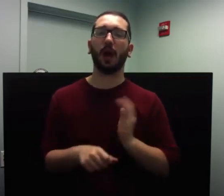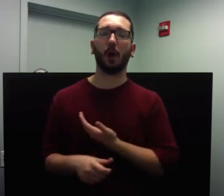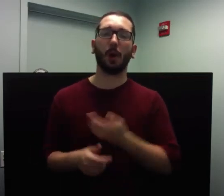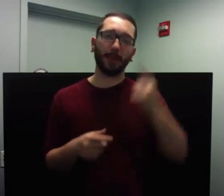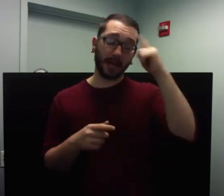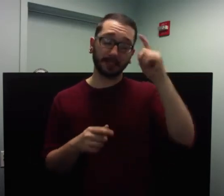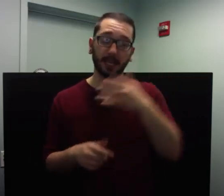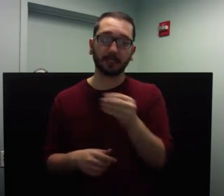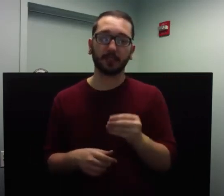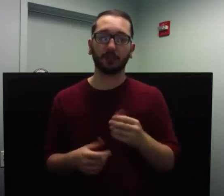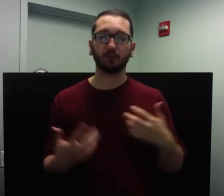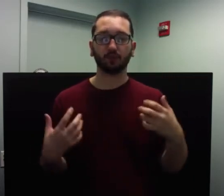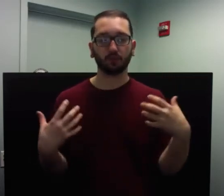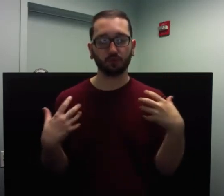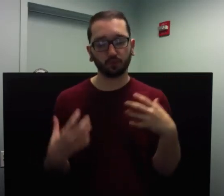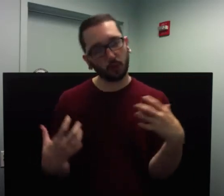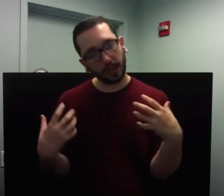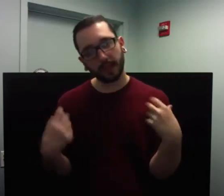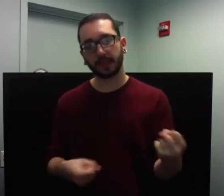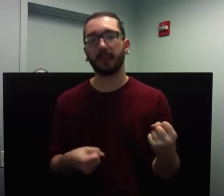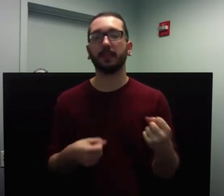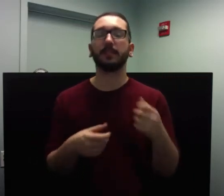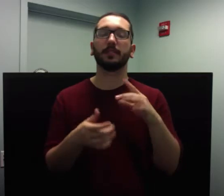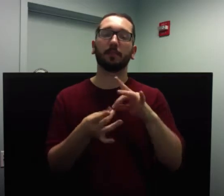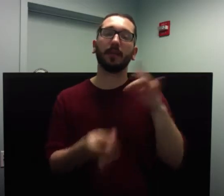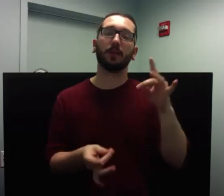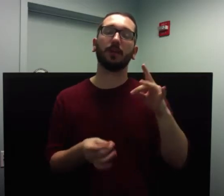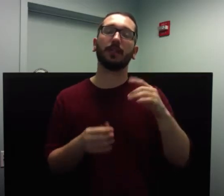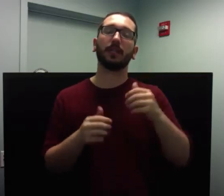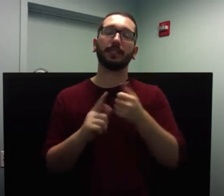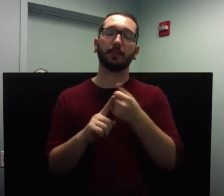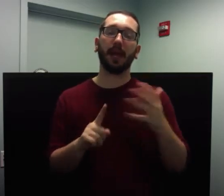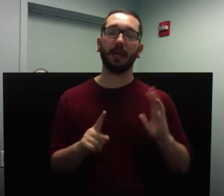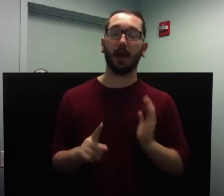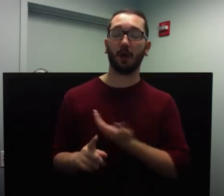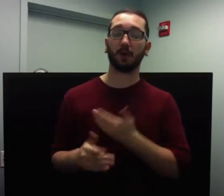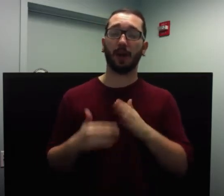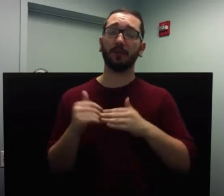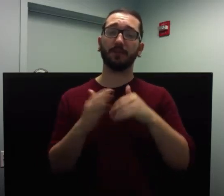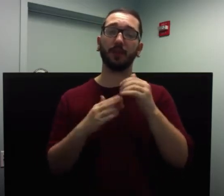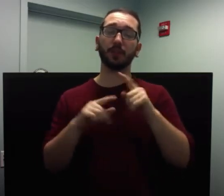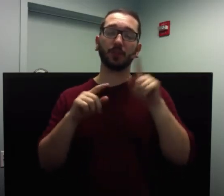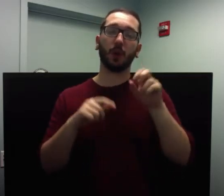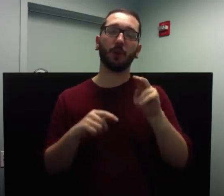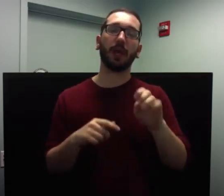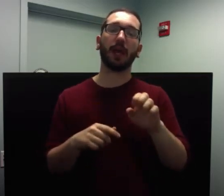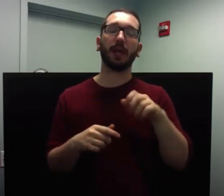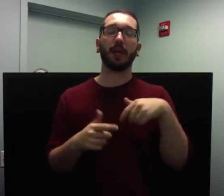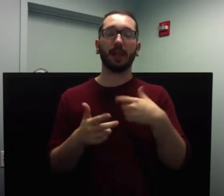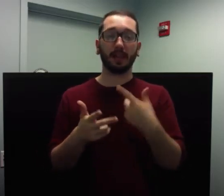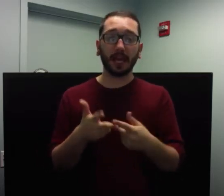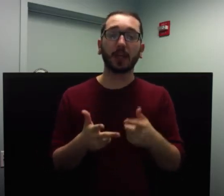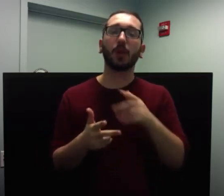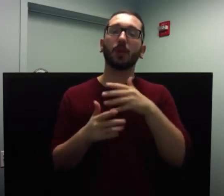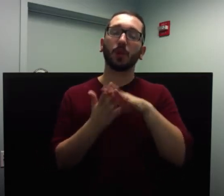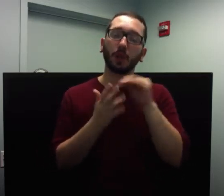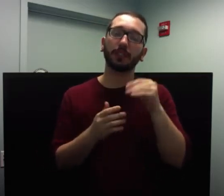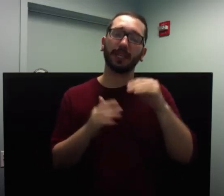our personal comfort zone, and learn to expect bigger and better things of ourselves, we will